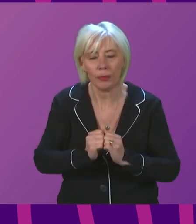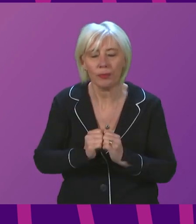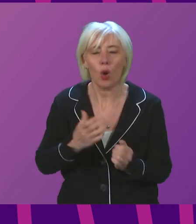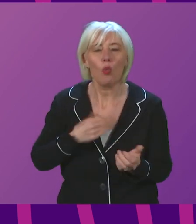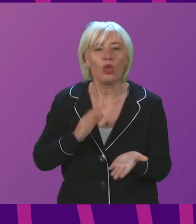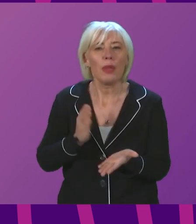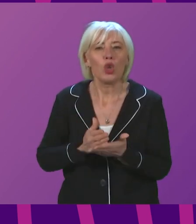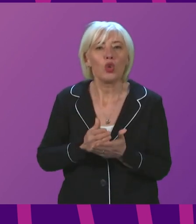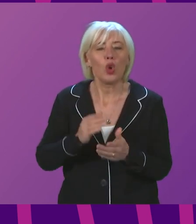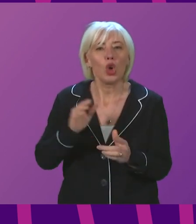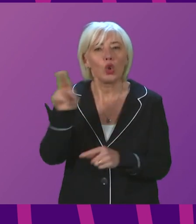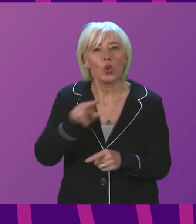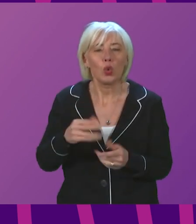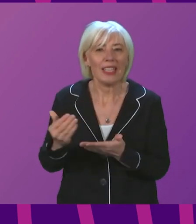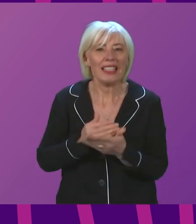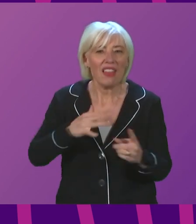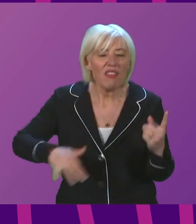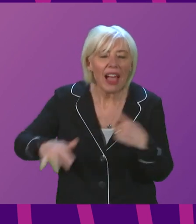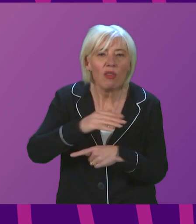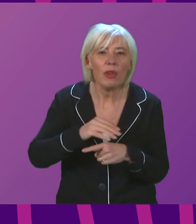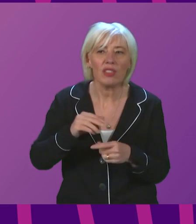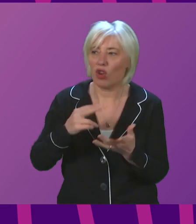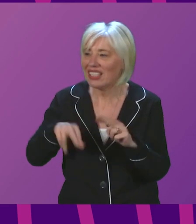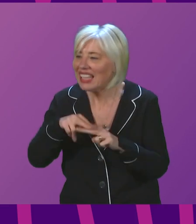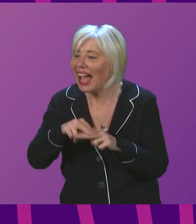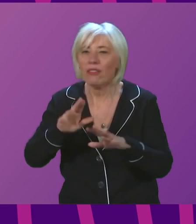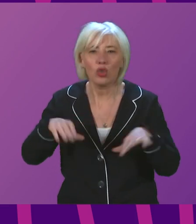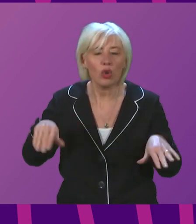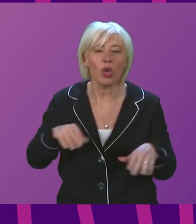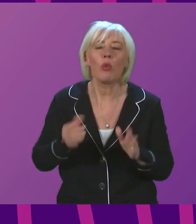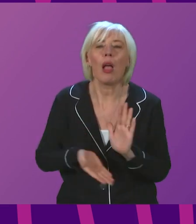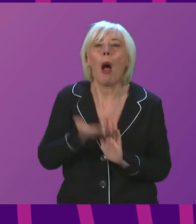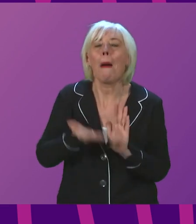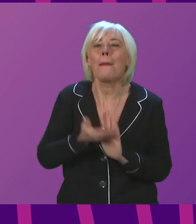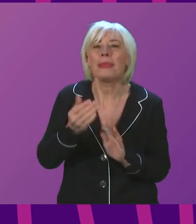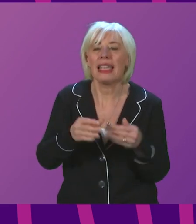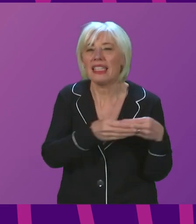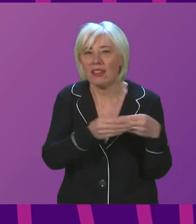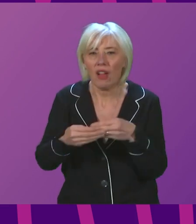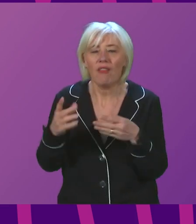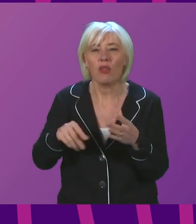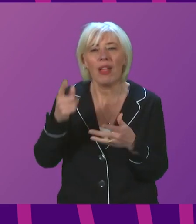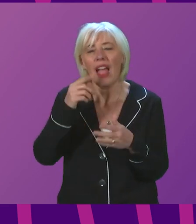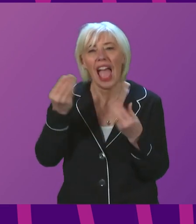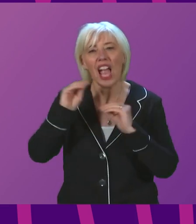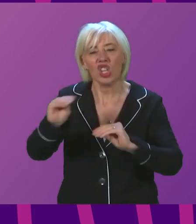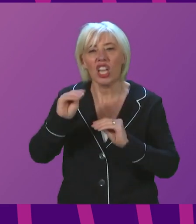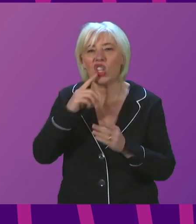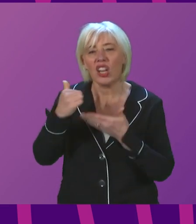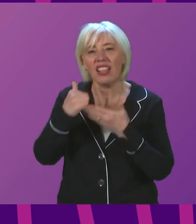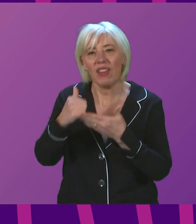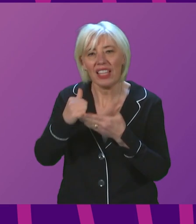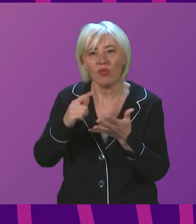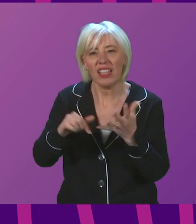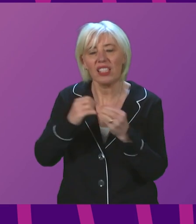safe environments for young people and staff, updated guidance based on recommendations from the Education Advisory Subgroup was published at the